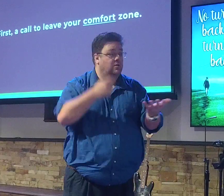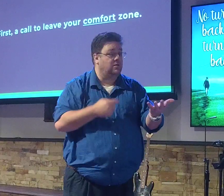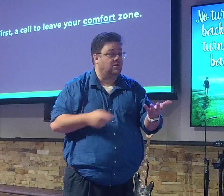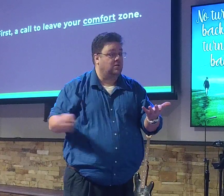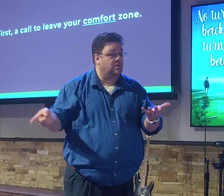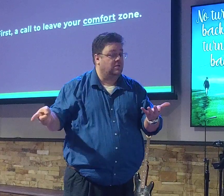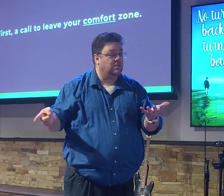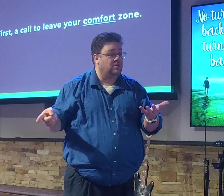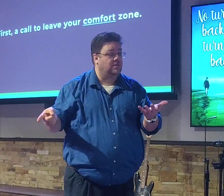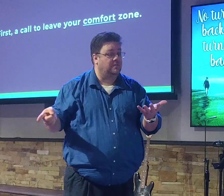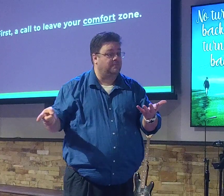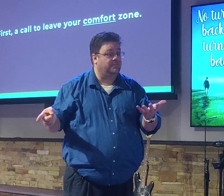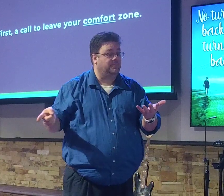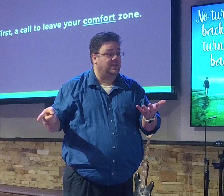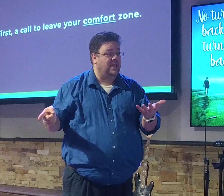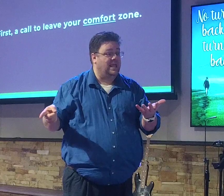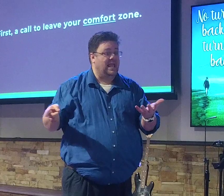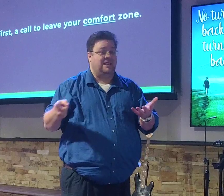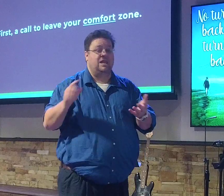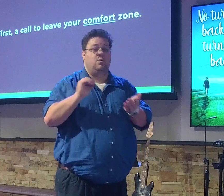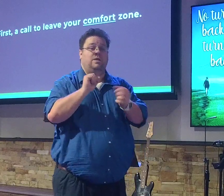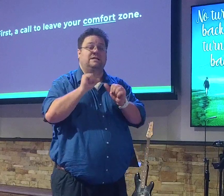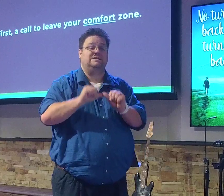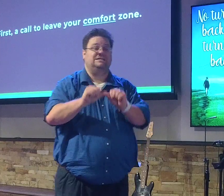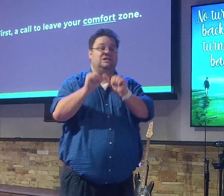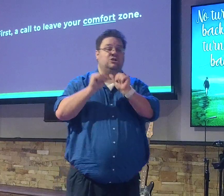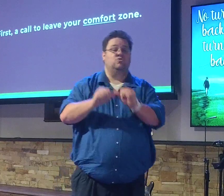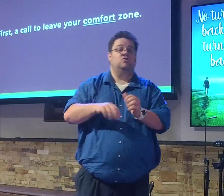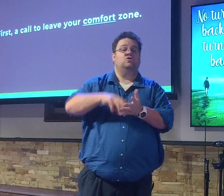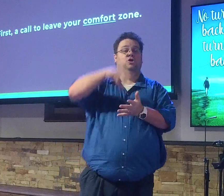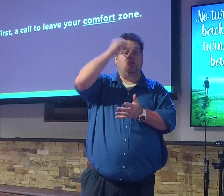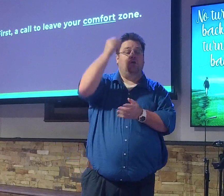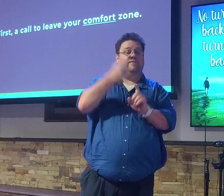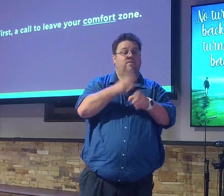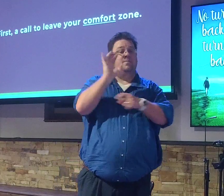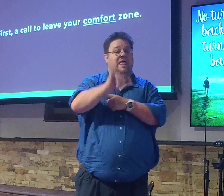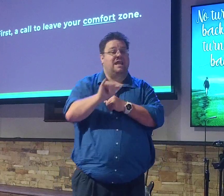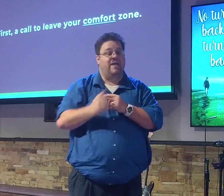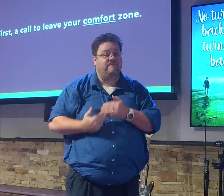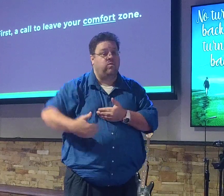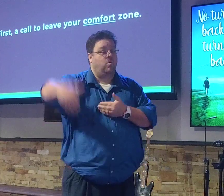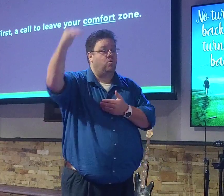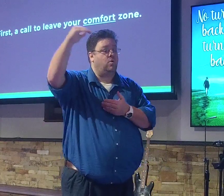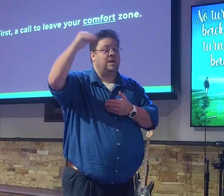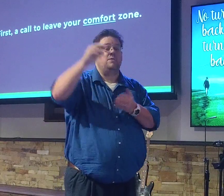that day and that he would continue to learn from that day forward? Here's what Peter learned.